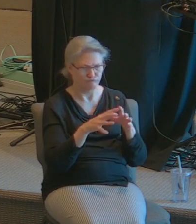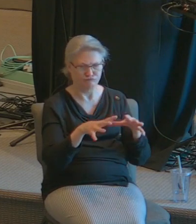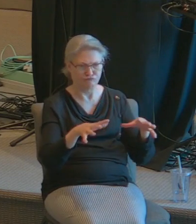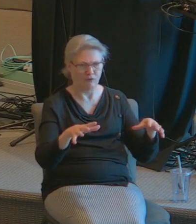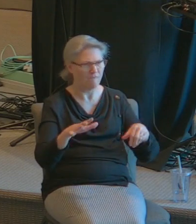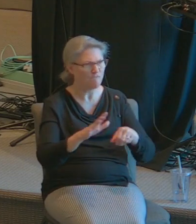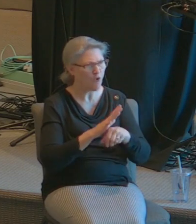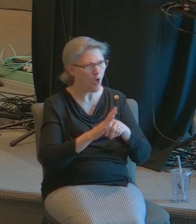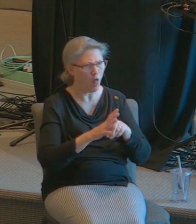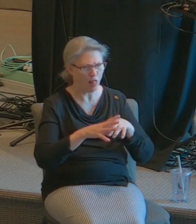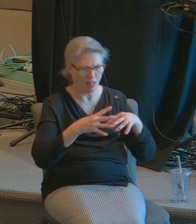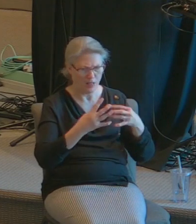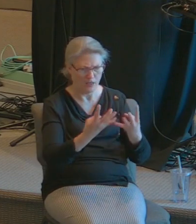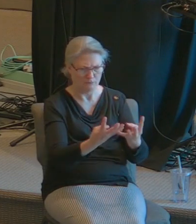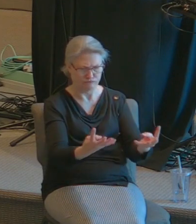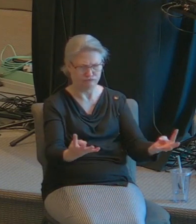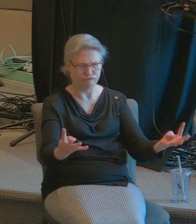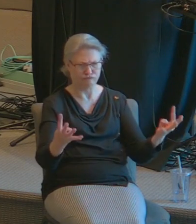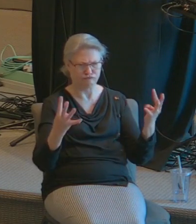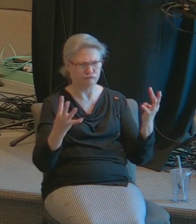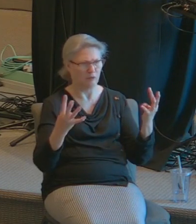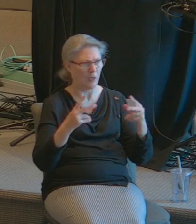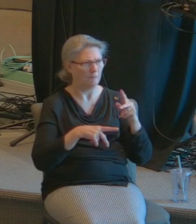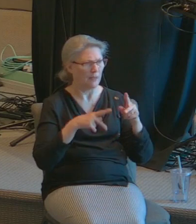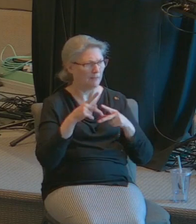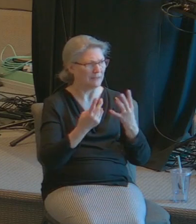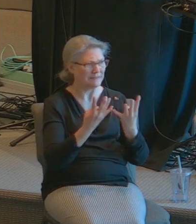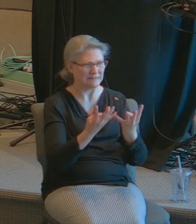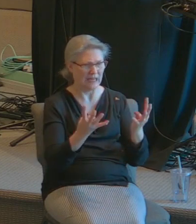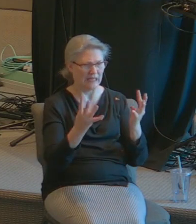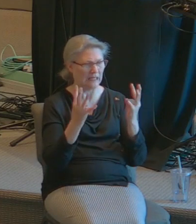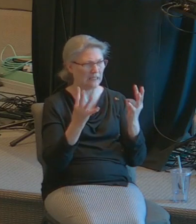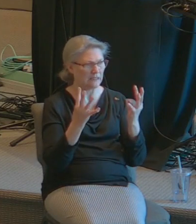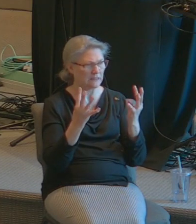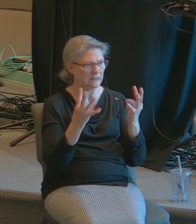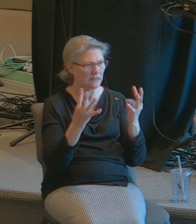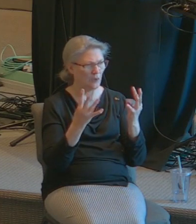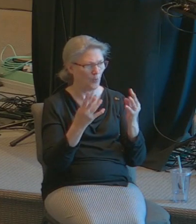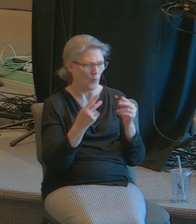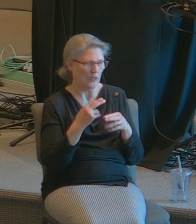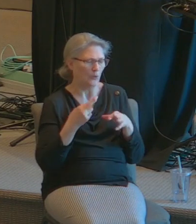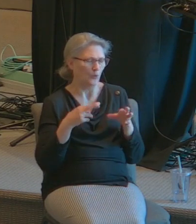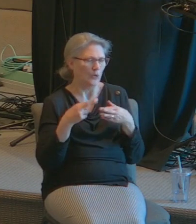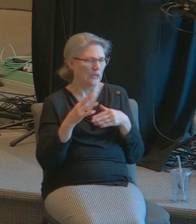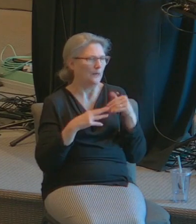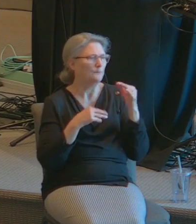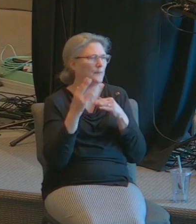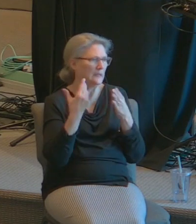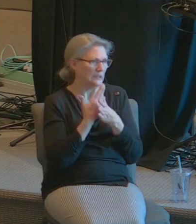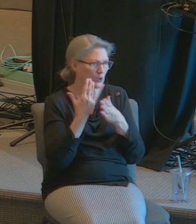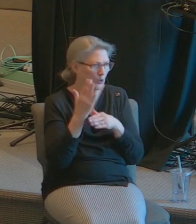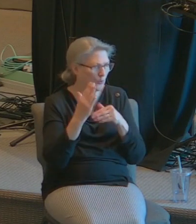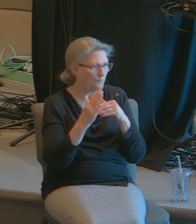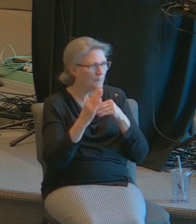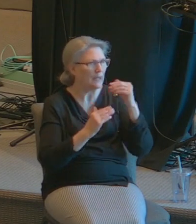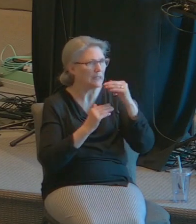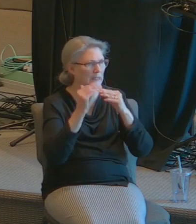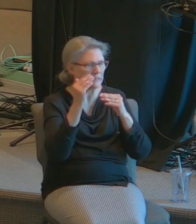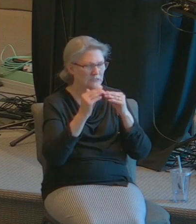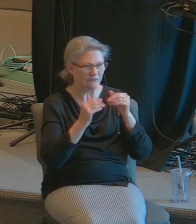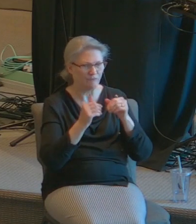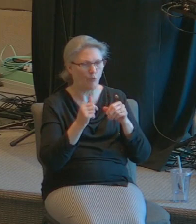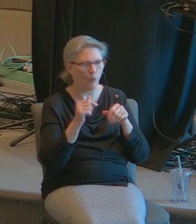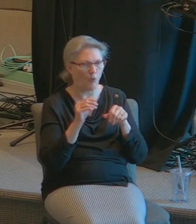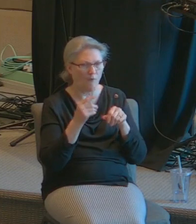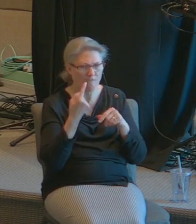people standing around the walls because we were getting ready to build a new church to to be able to